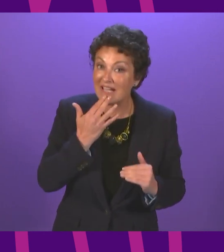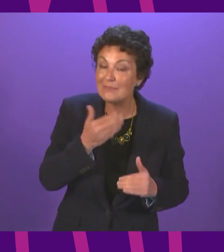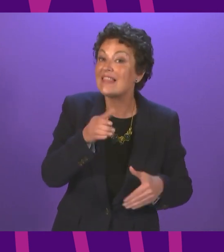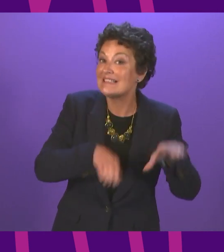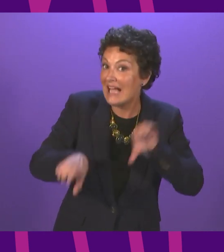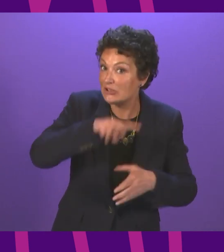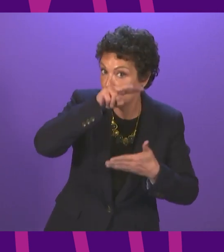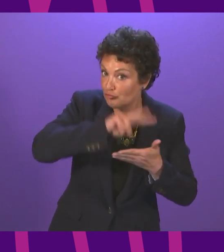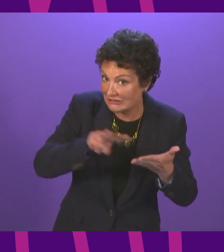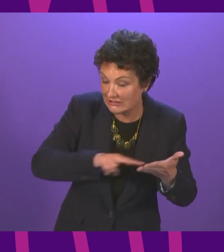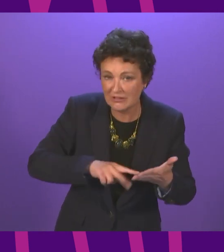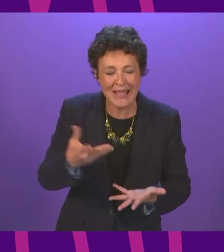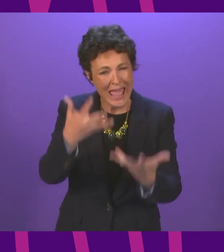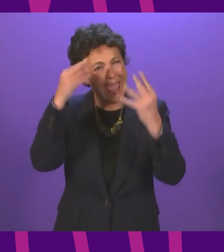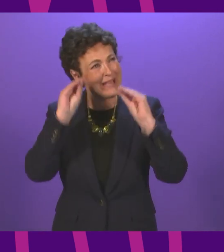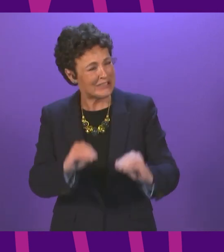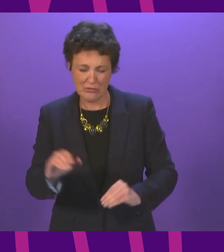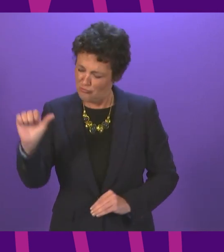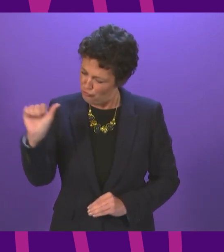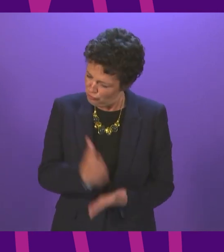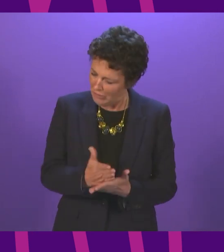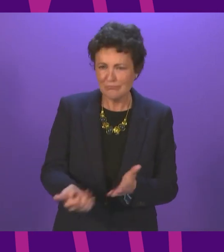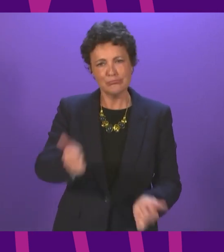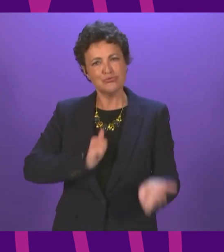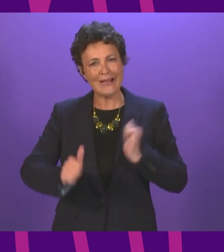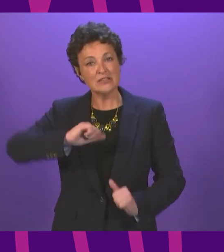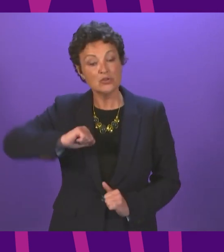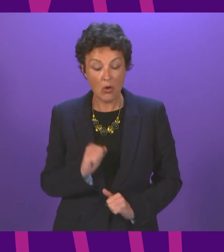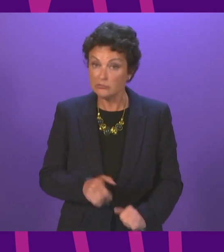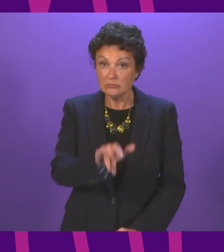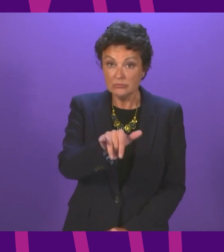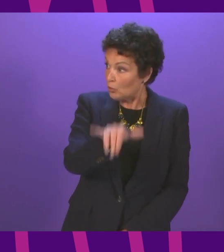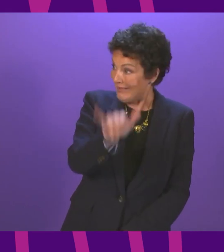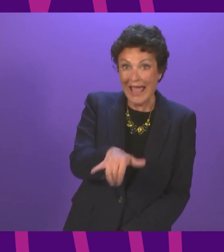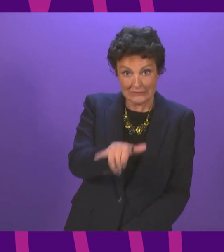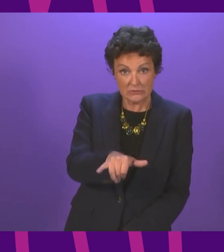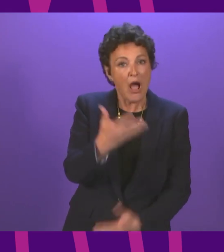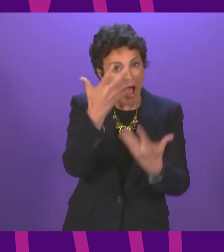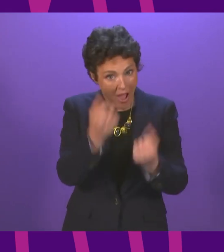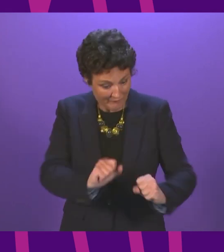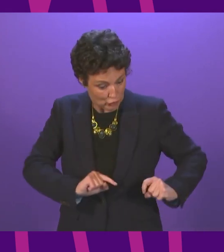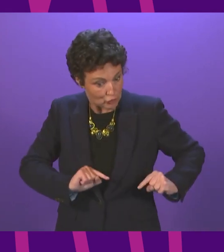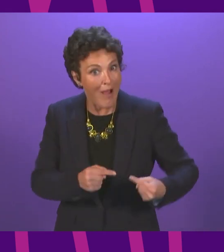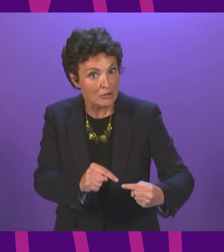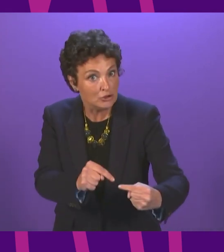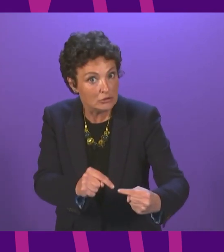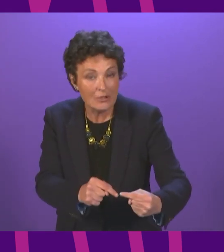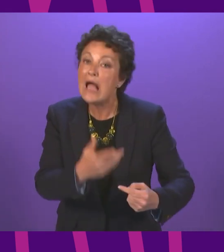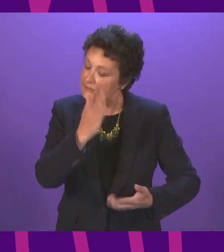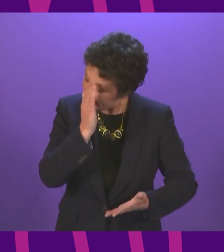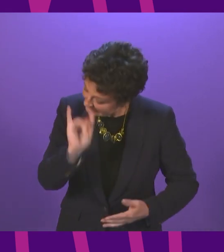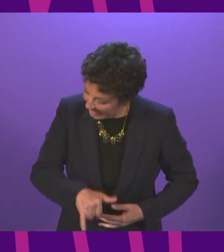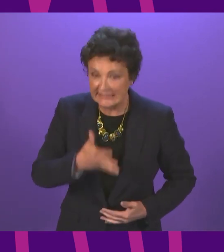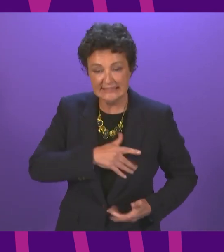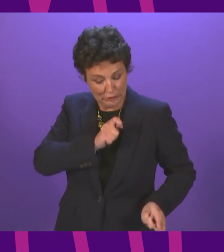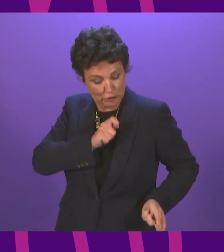Education is a source of pride in Scotland. So yes, there are challenges to be addressed. There are reforms that are needed, and this Government will take